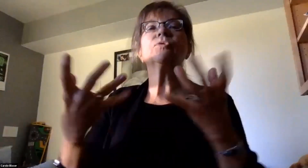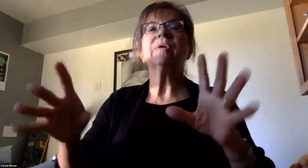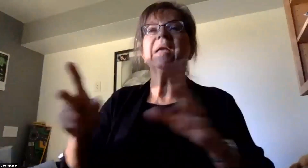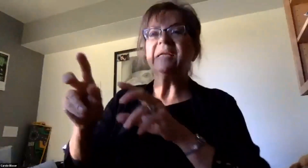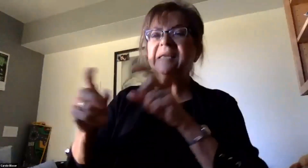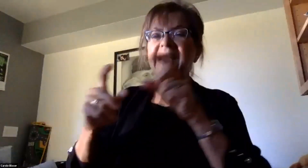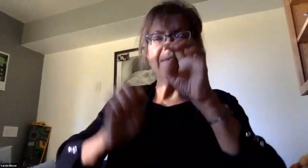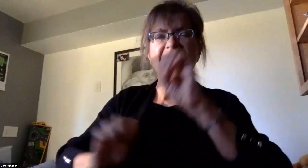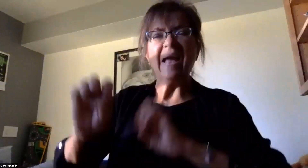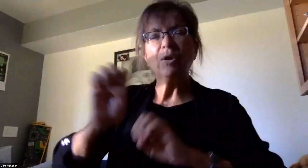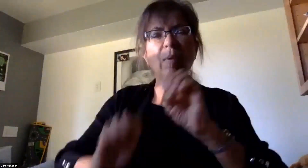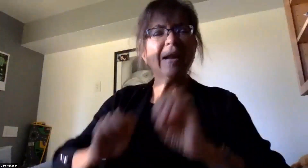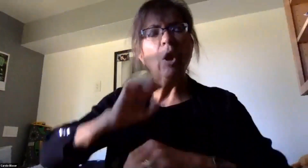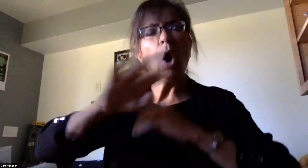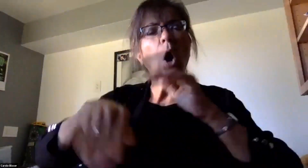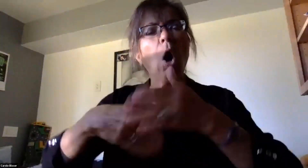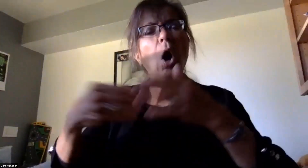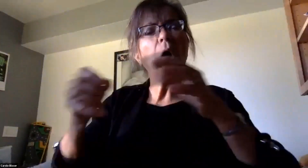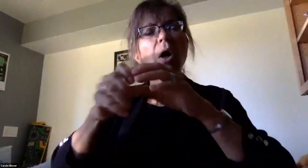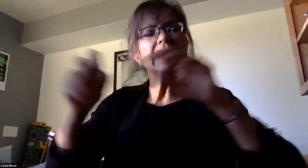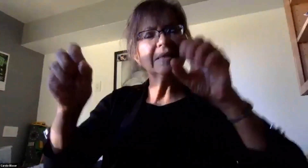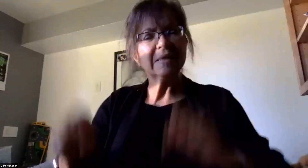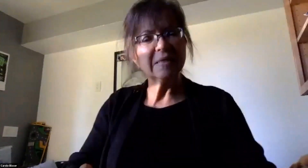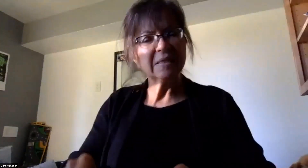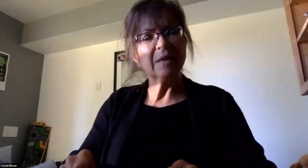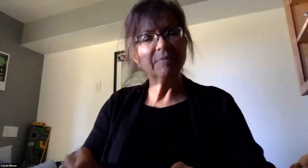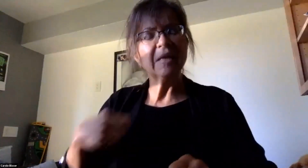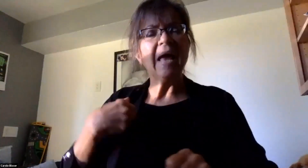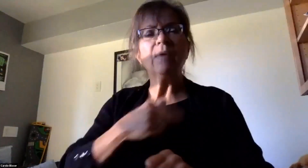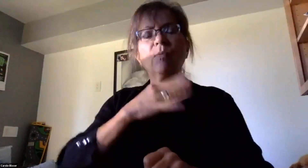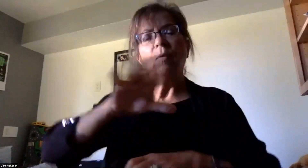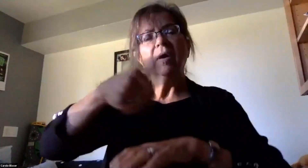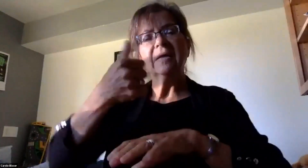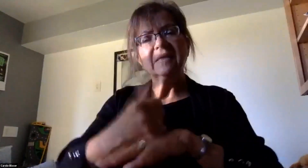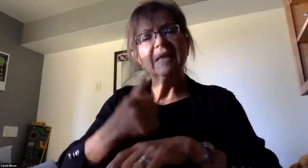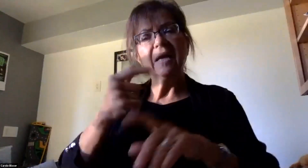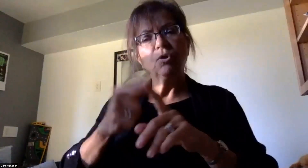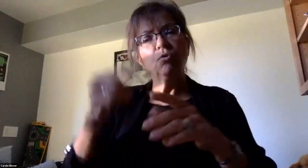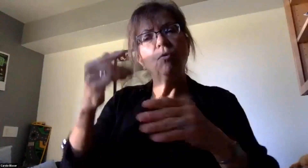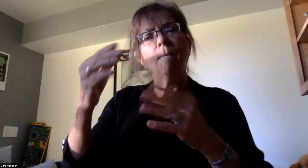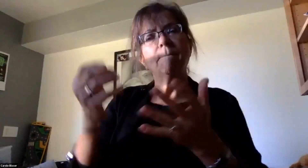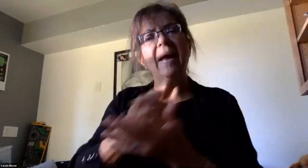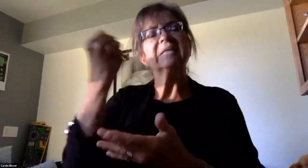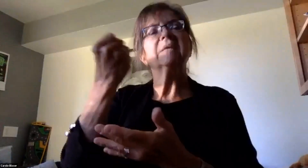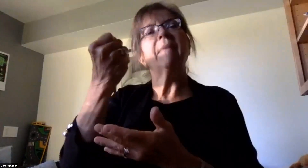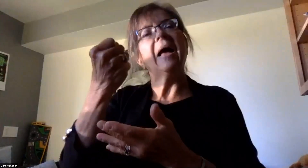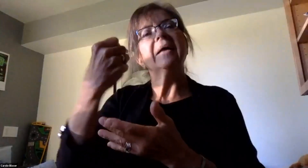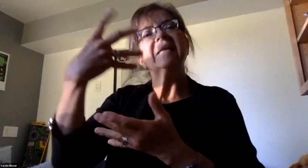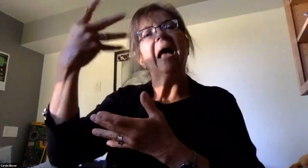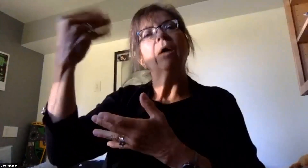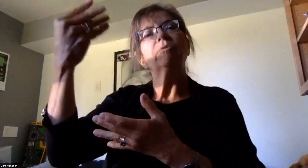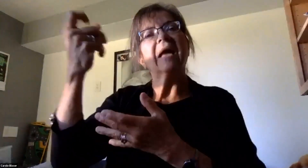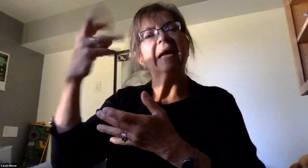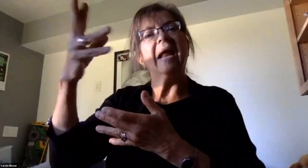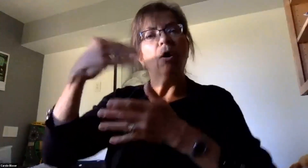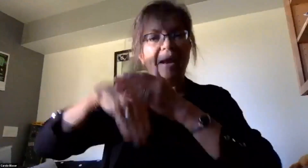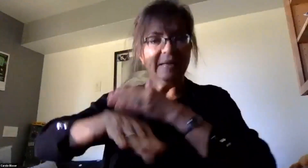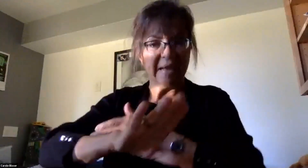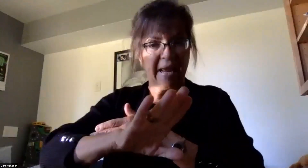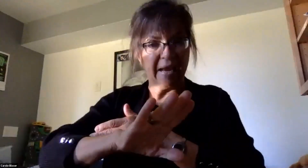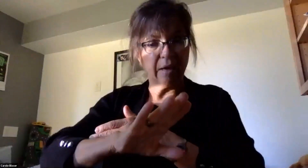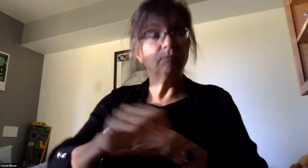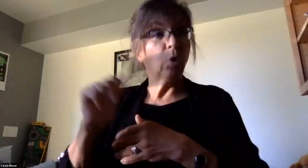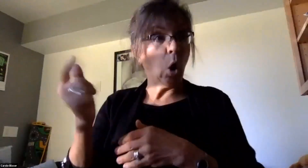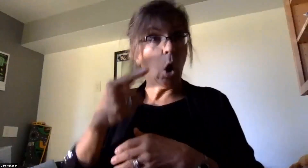HVAC systems and those systems will be set to maximize fresh air intake for the outside temperatures. Do all windows